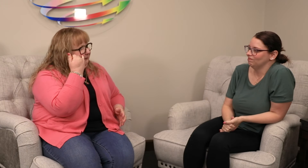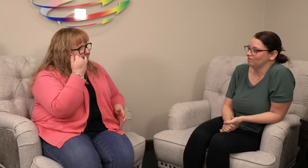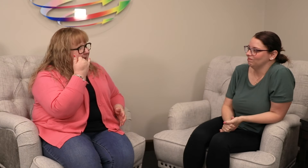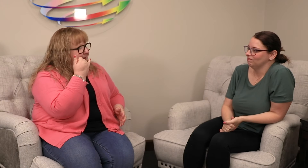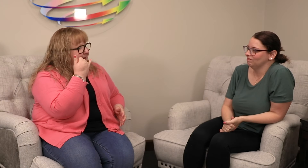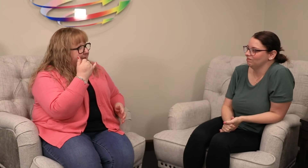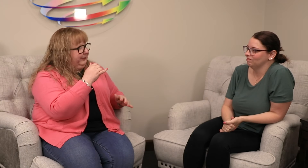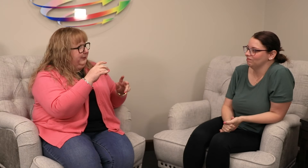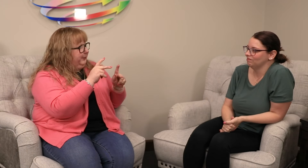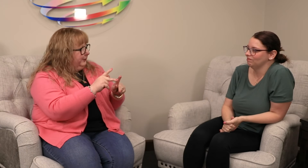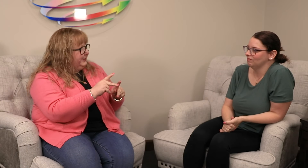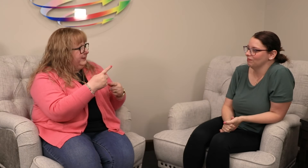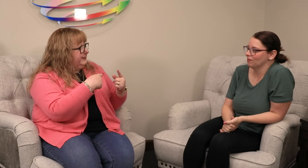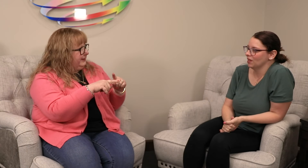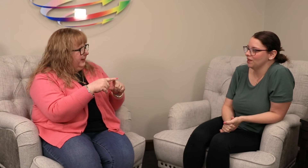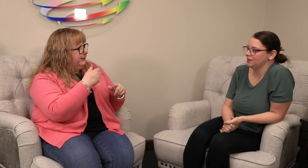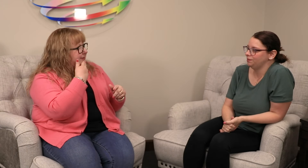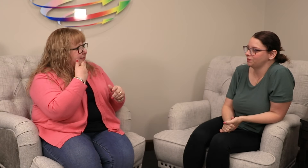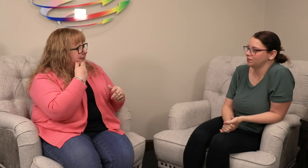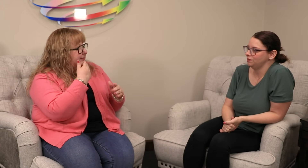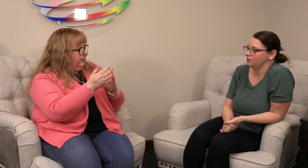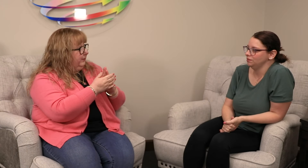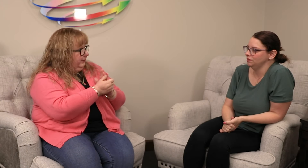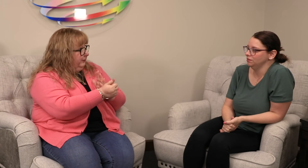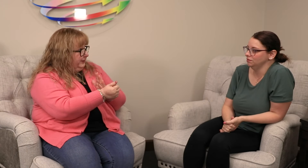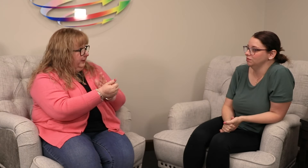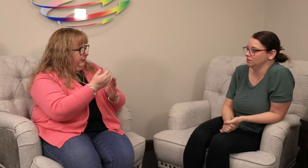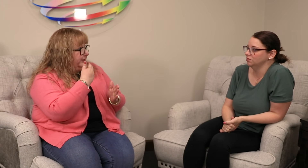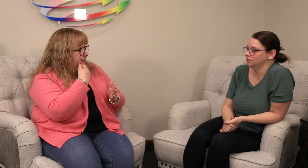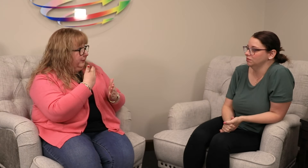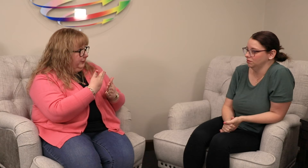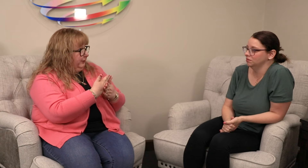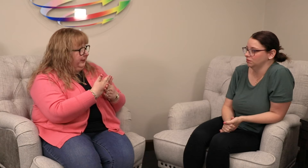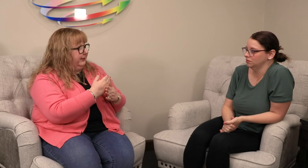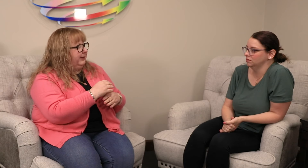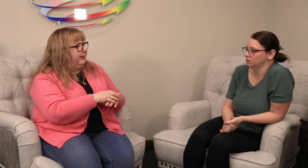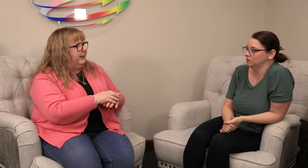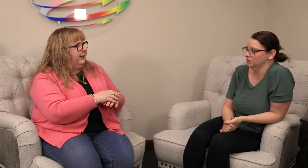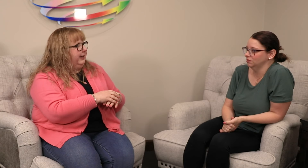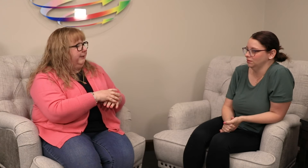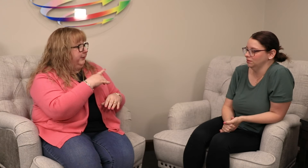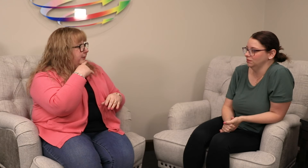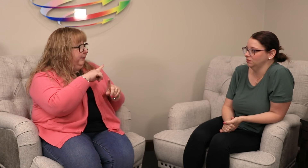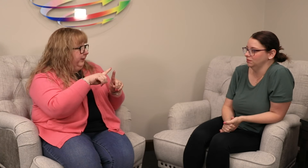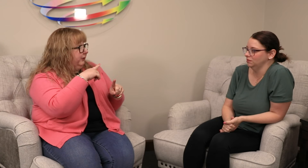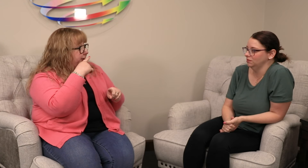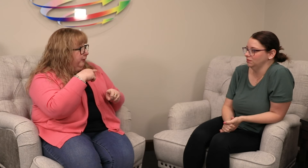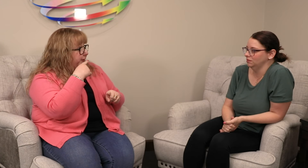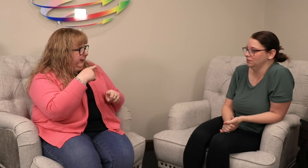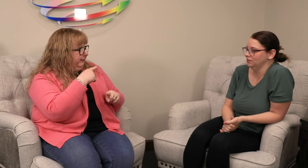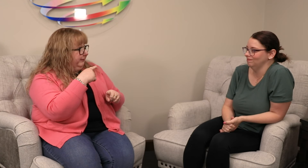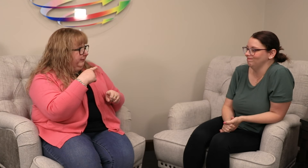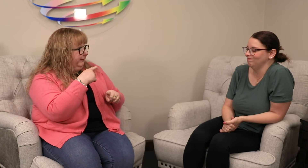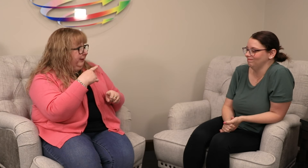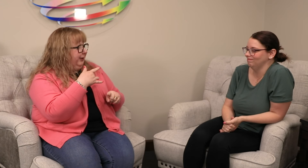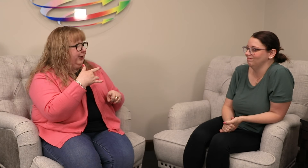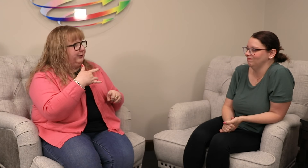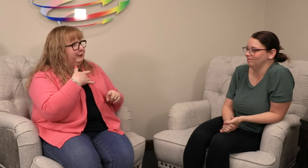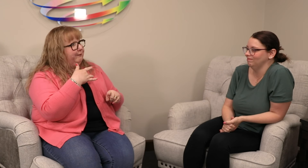If the person signs they're skilled and they're good, but they're hearing, do you